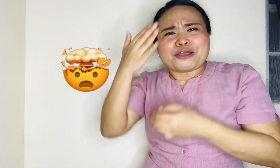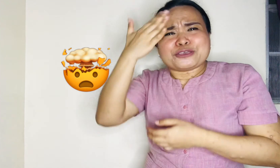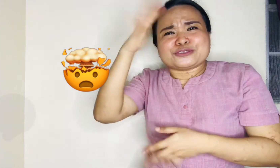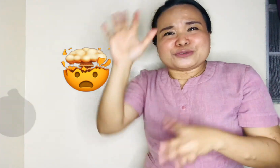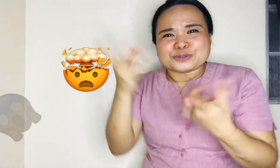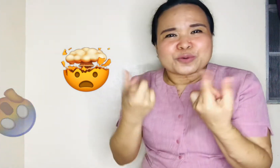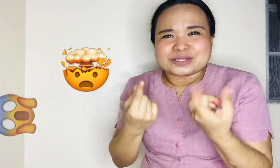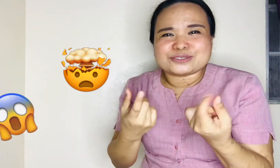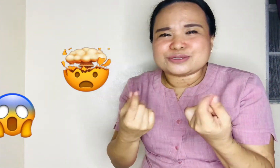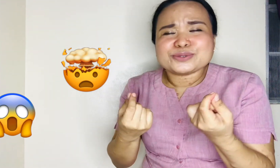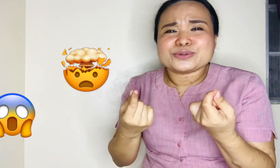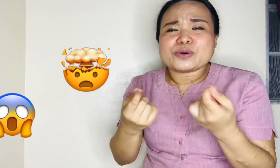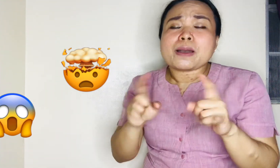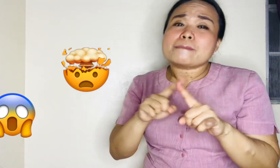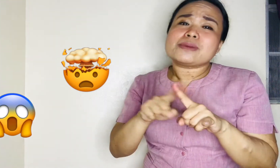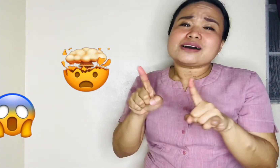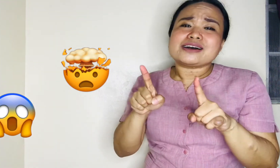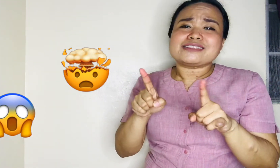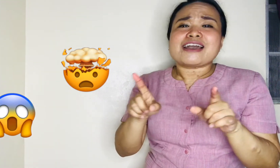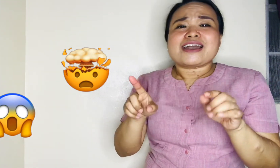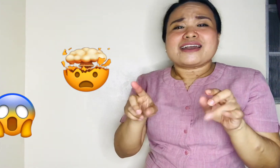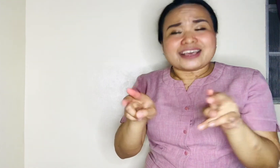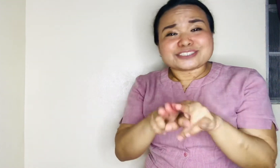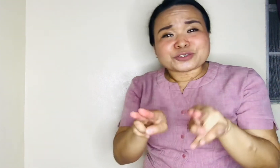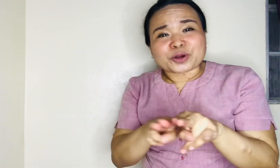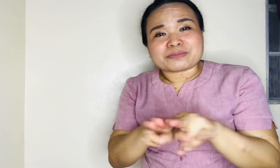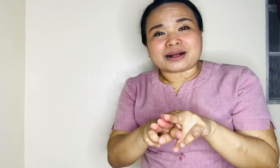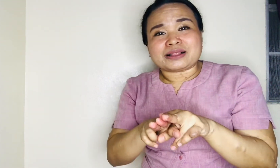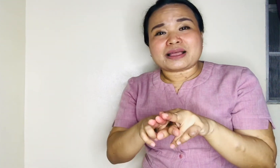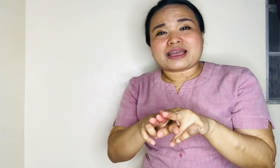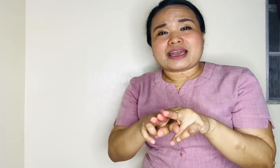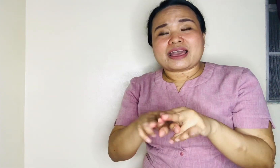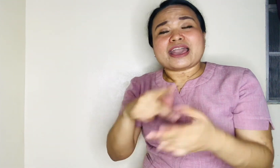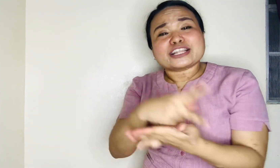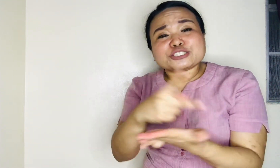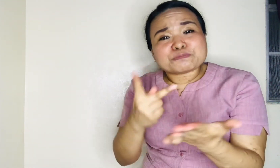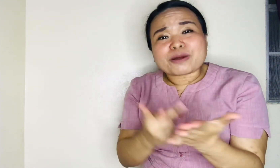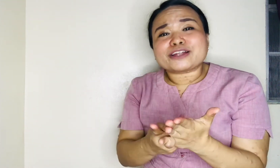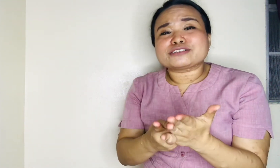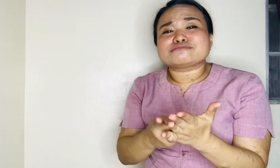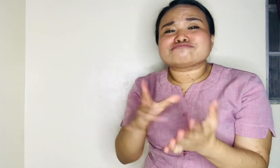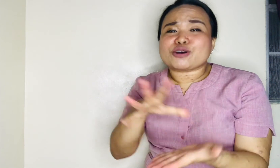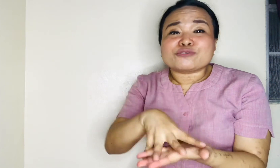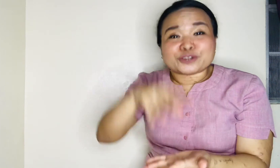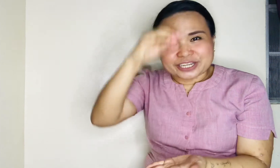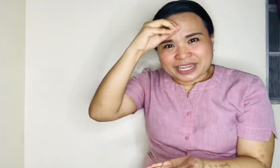you don't know what to do, but it's normal. It's part of learning.